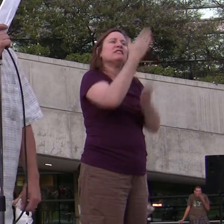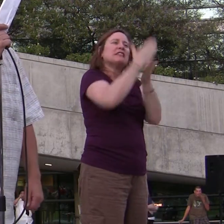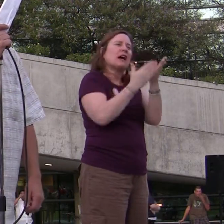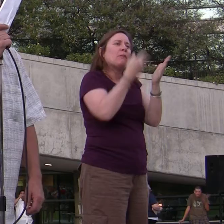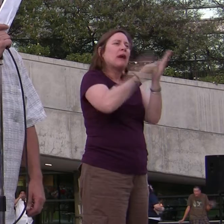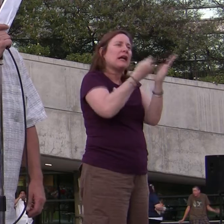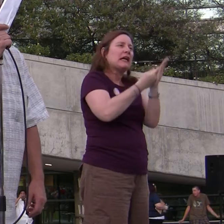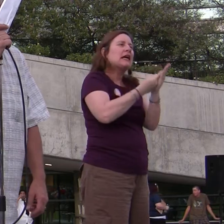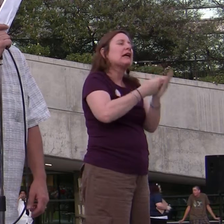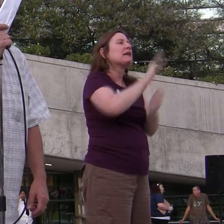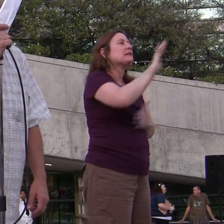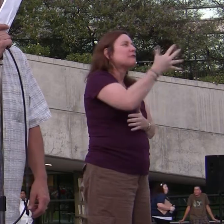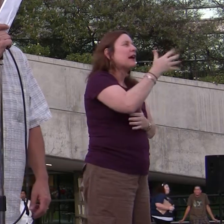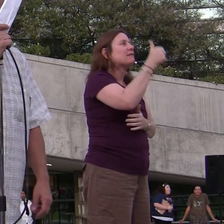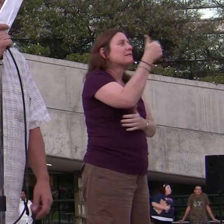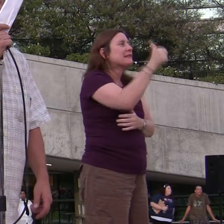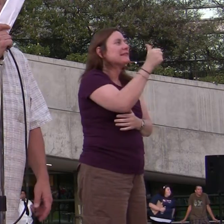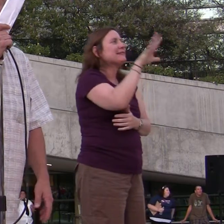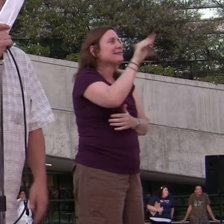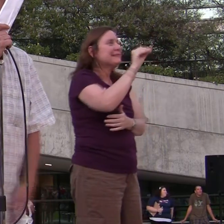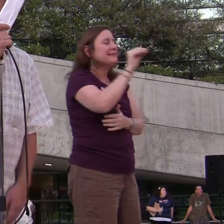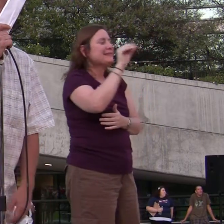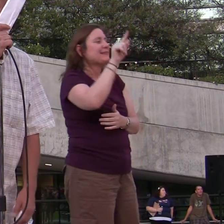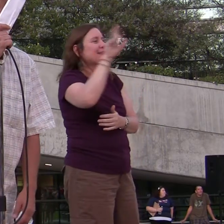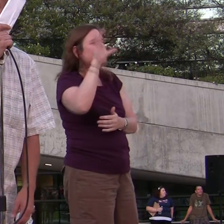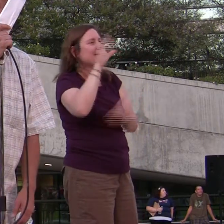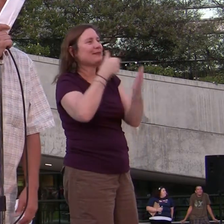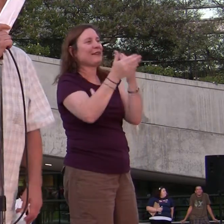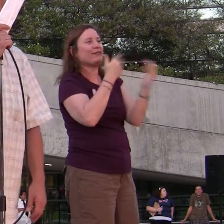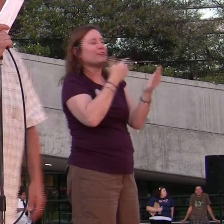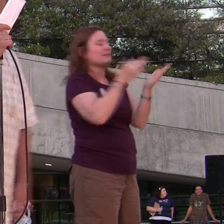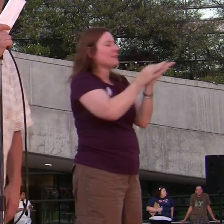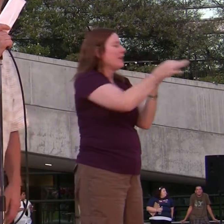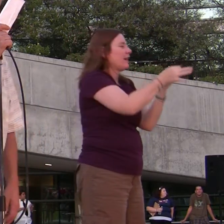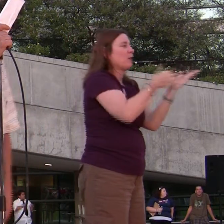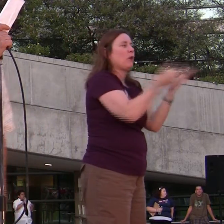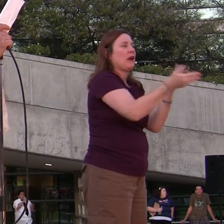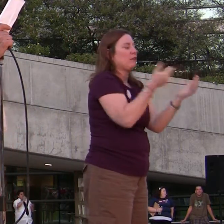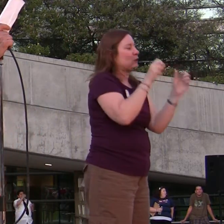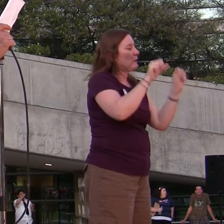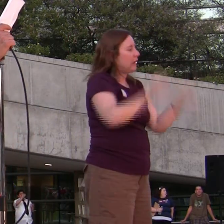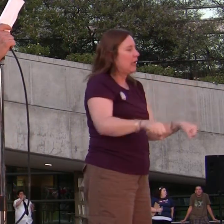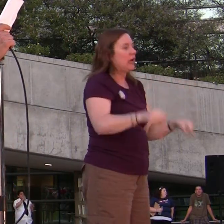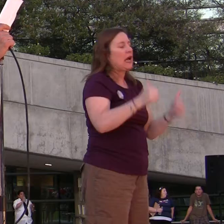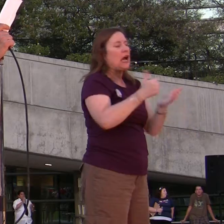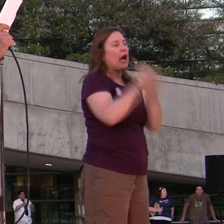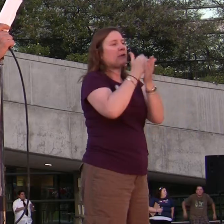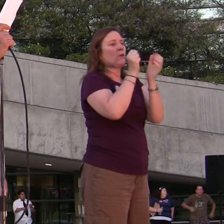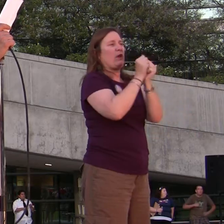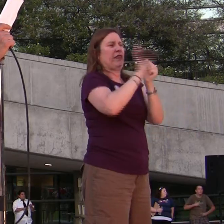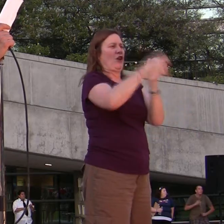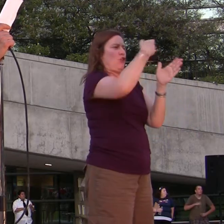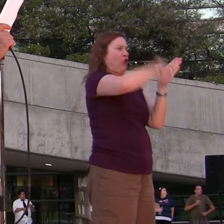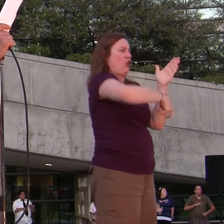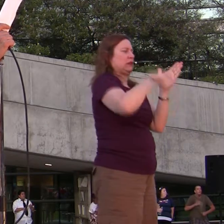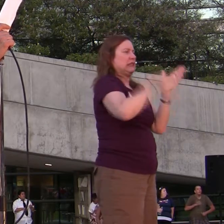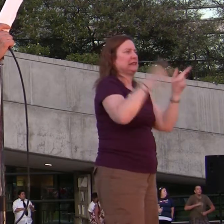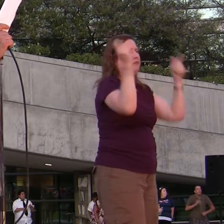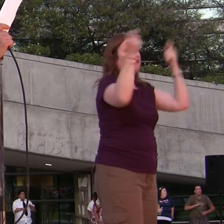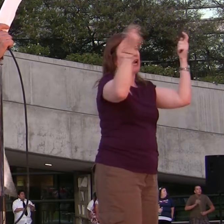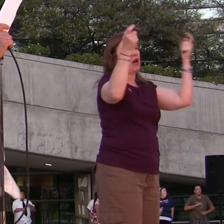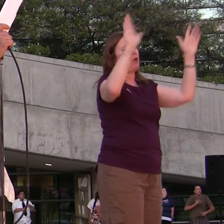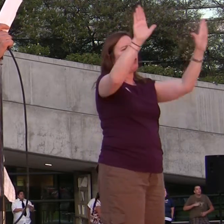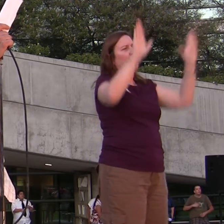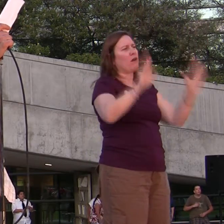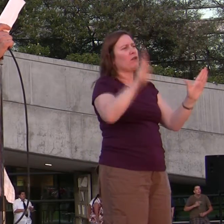$2, $5, $10, $20, $50, $100, whatever you are. Change whatever you can. Help them offset the cost of this event. It's really great